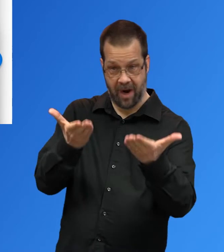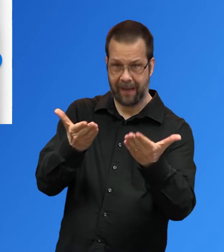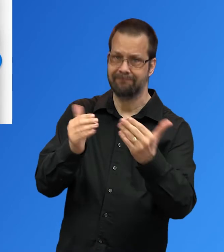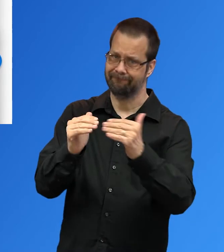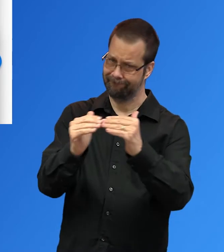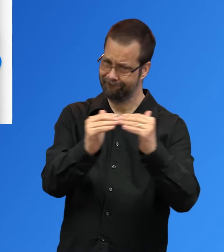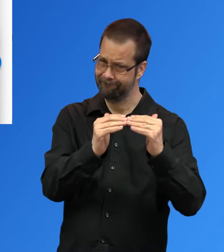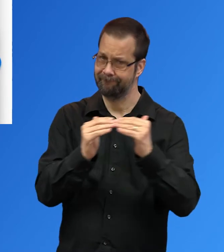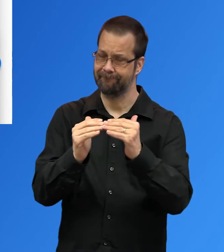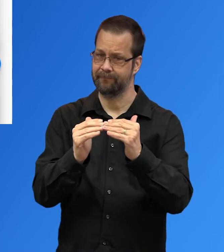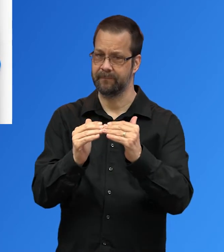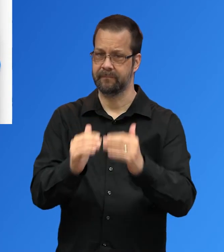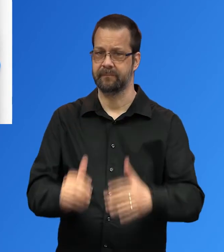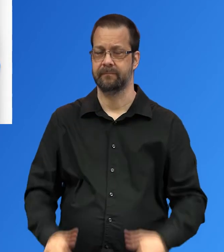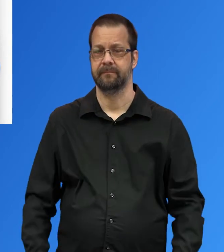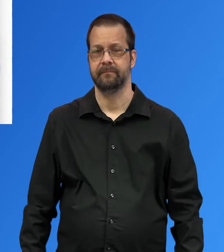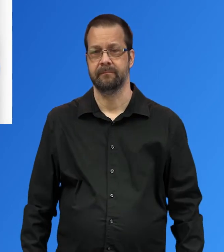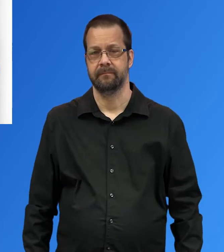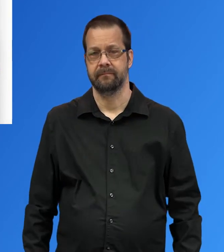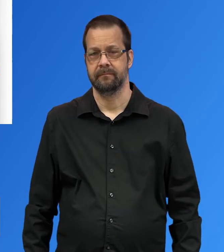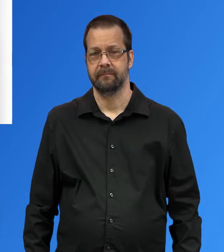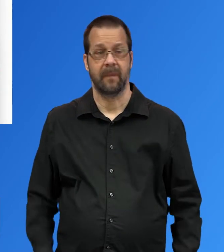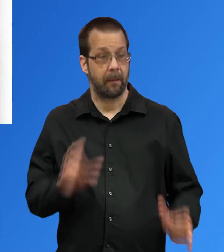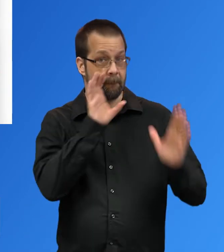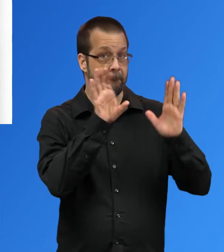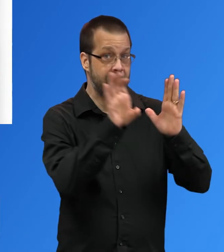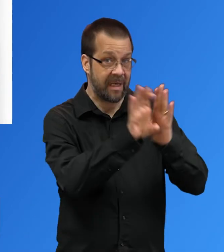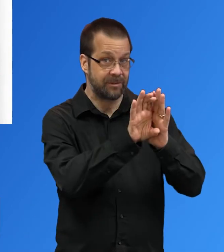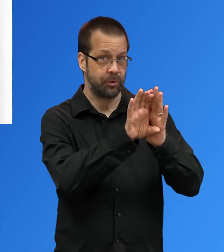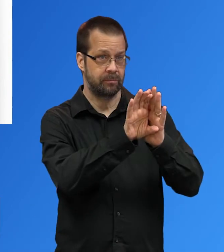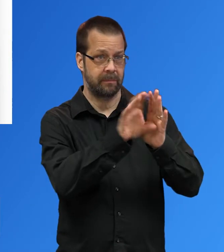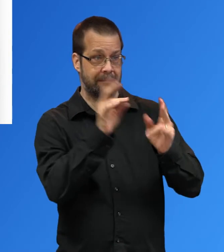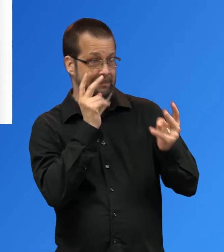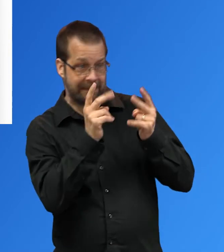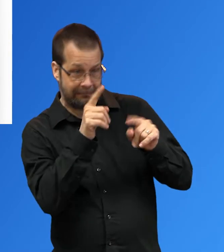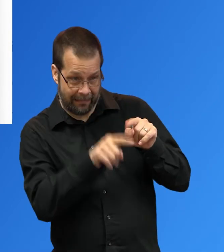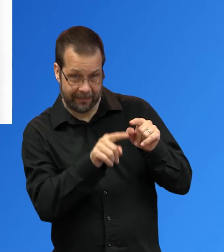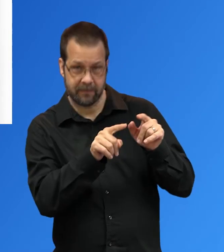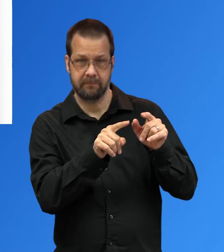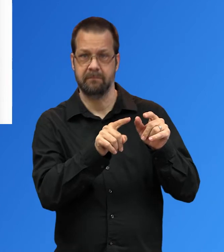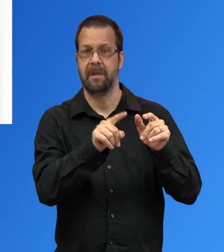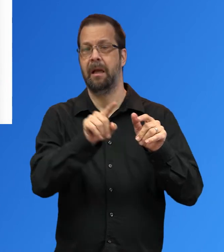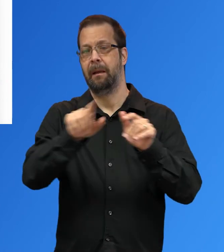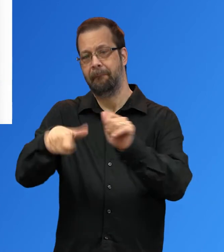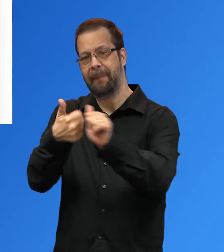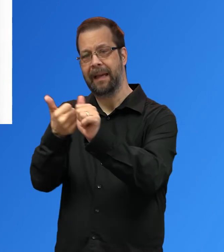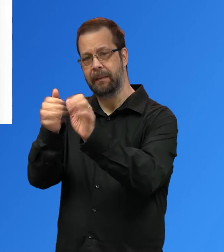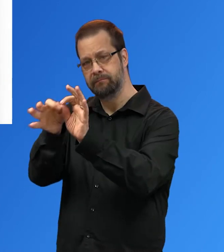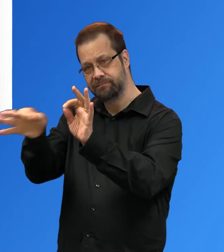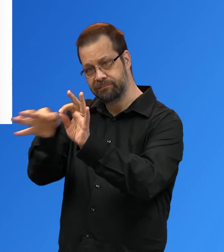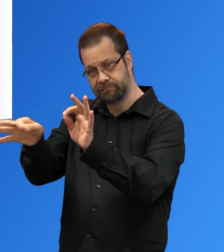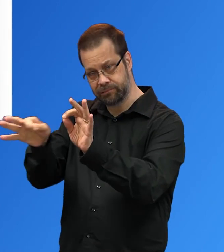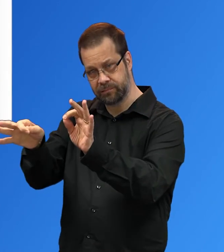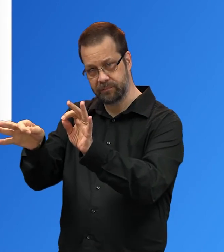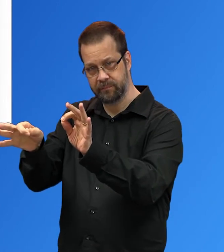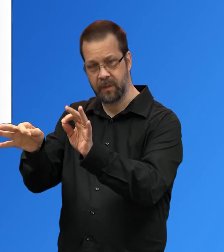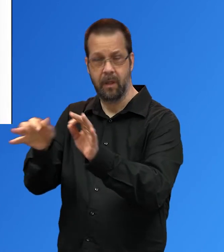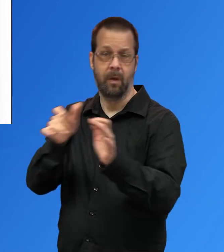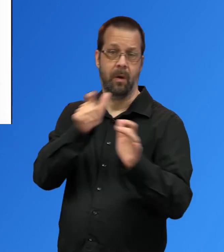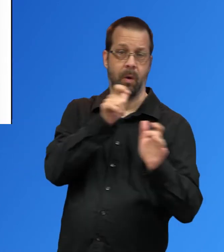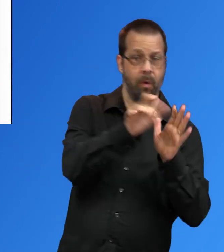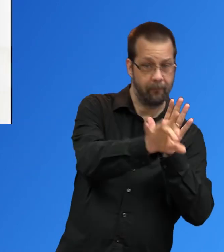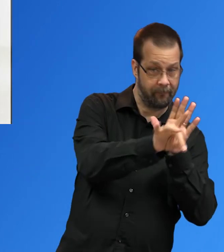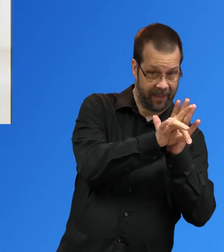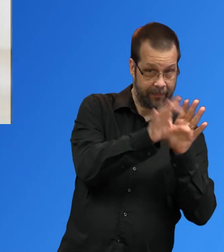graphics that are created by the presenter It is best when the author of the materials writes the alt text so that their intended meaning is included